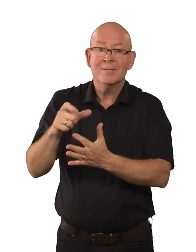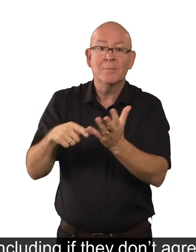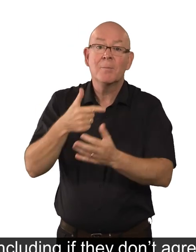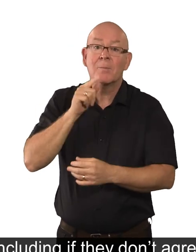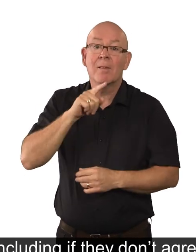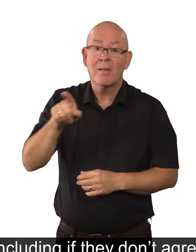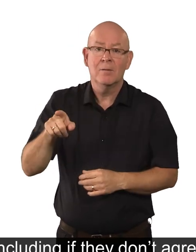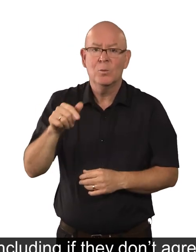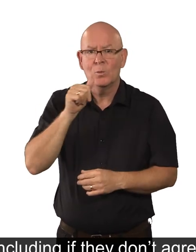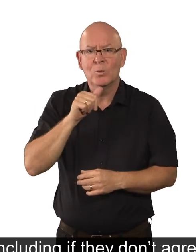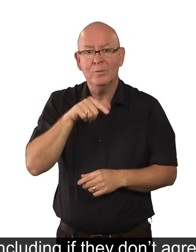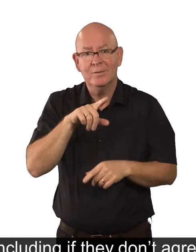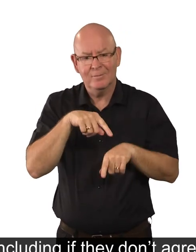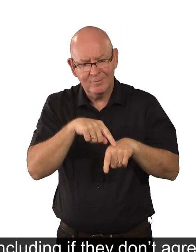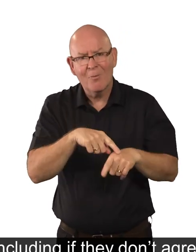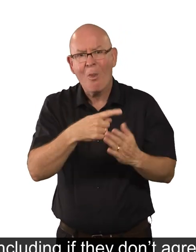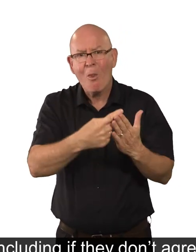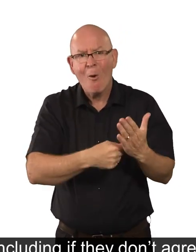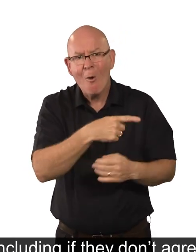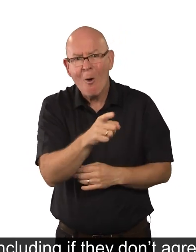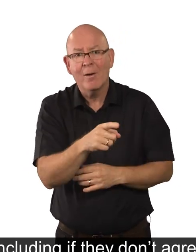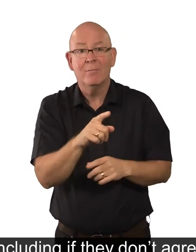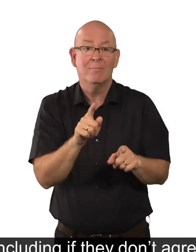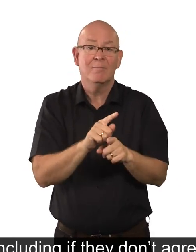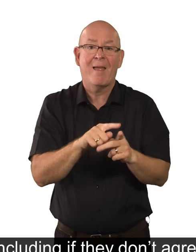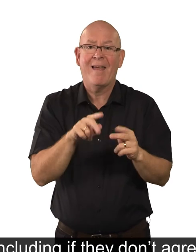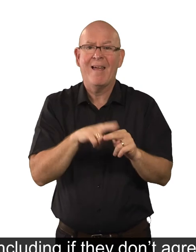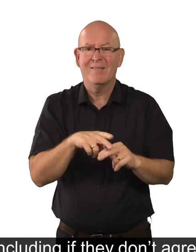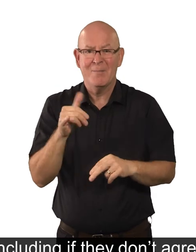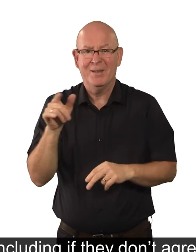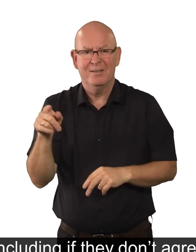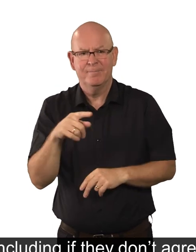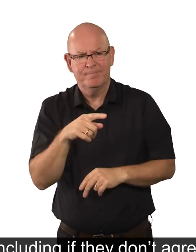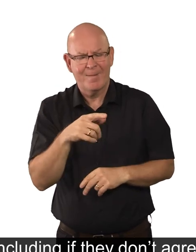law, including if they don't agree with a decision about their benefits.